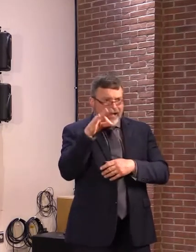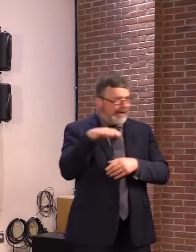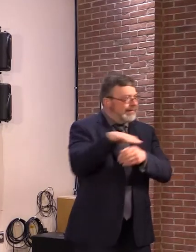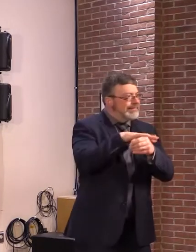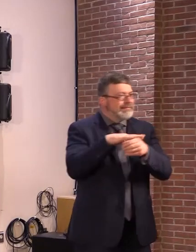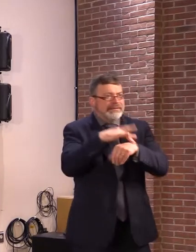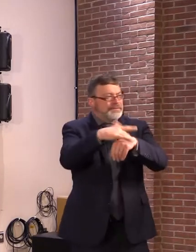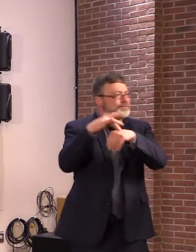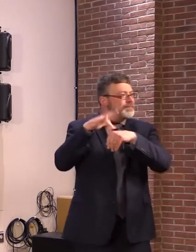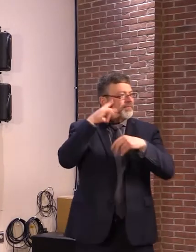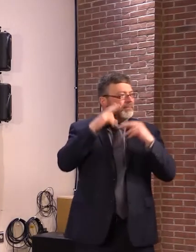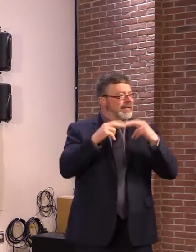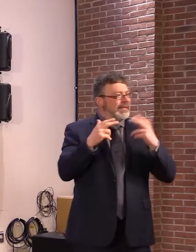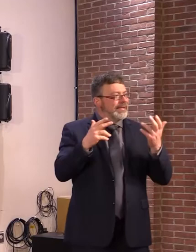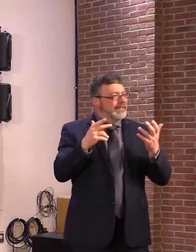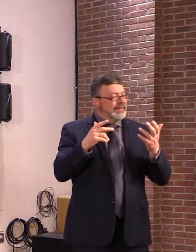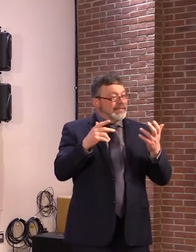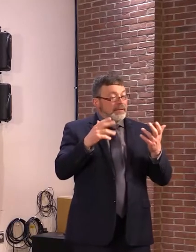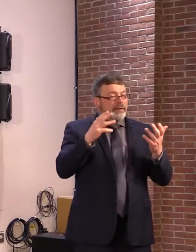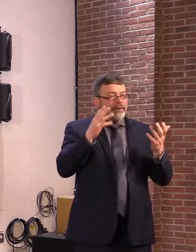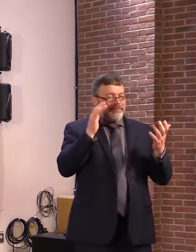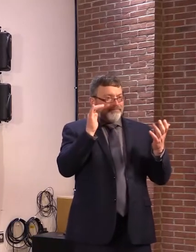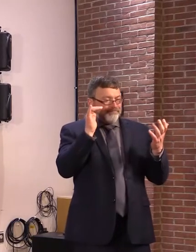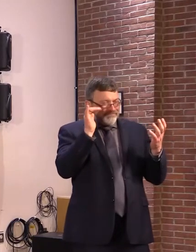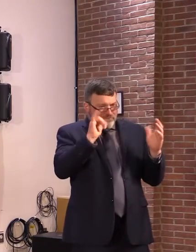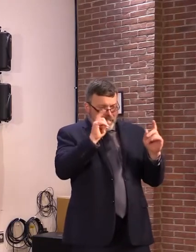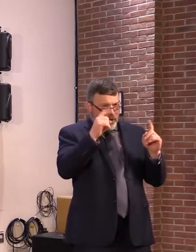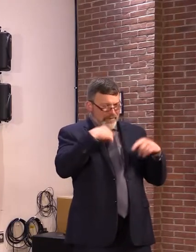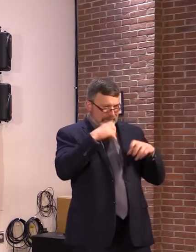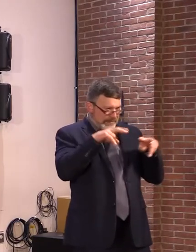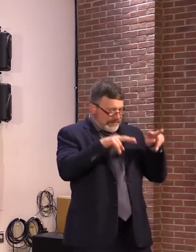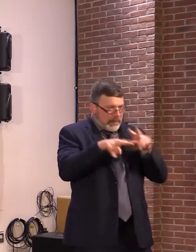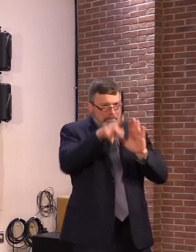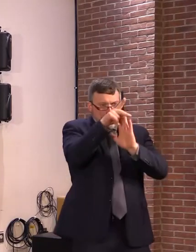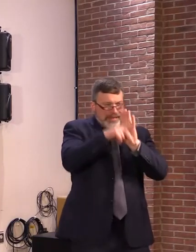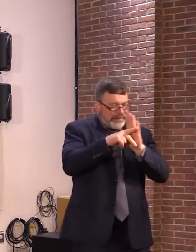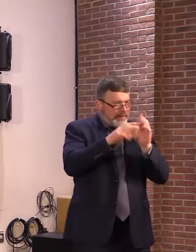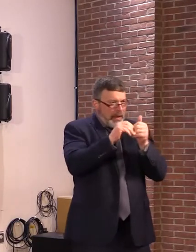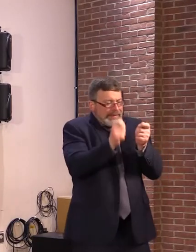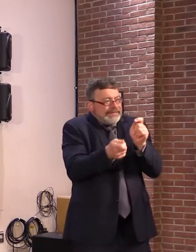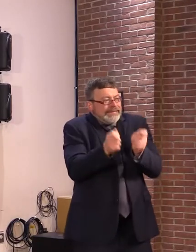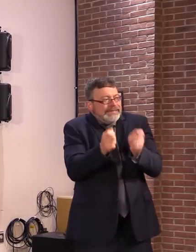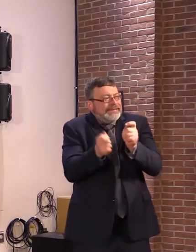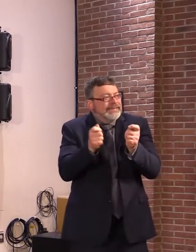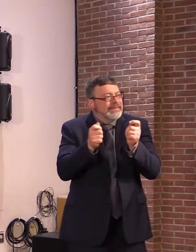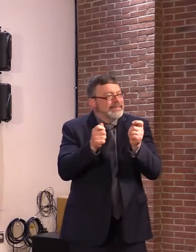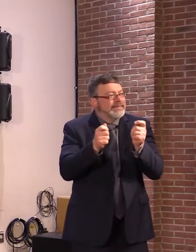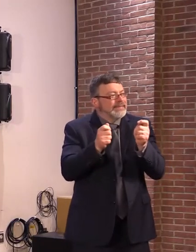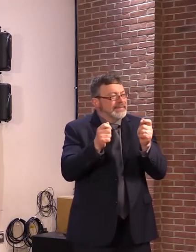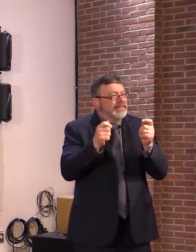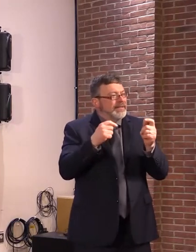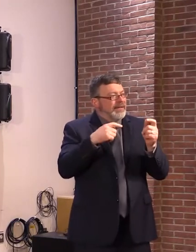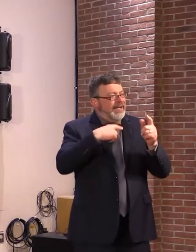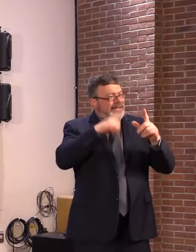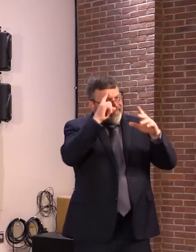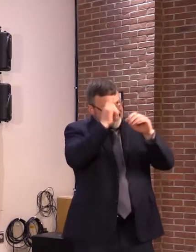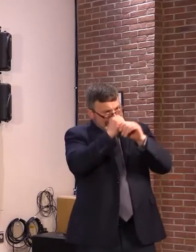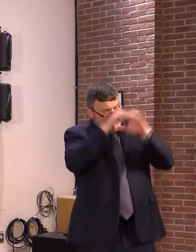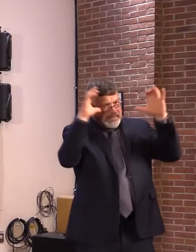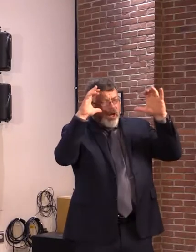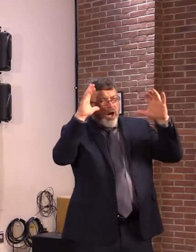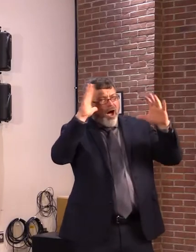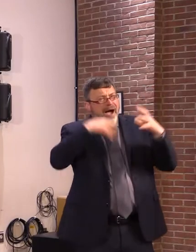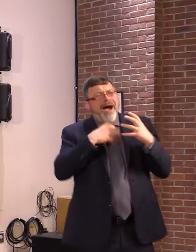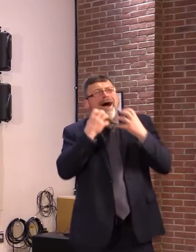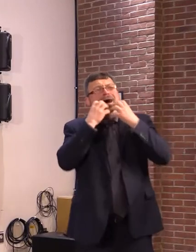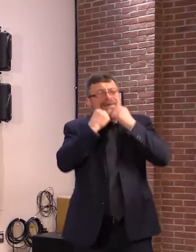very good policy to the mayor's point that Burlington is a conservation minded city. Most of our towns and cities believe that as